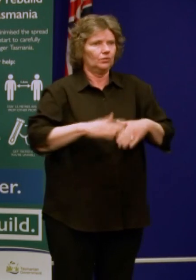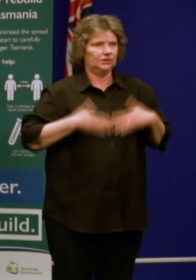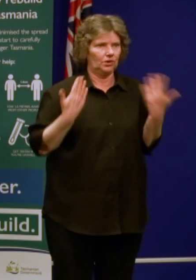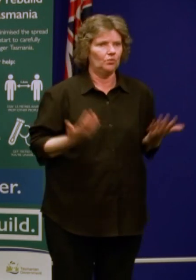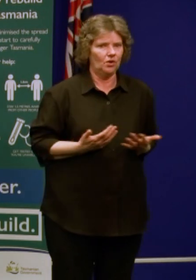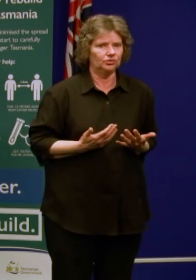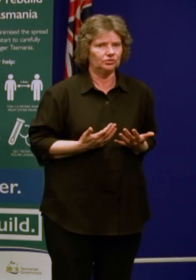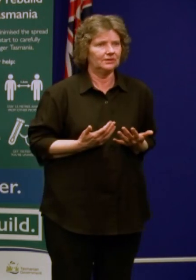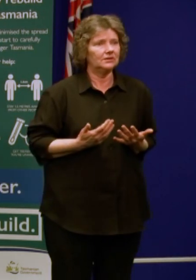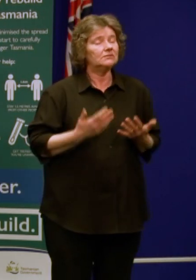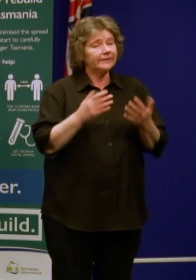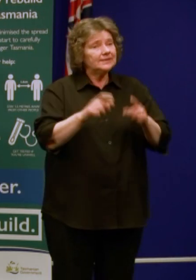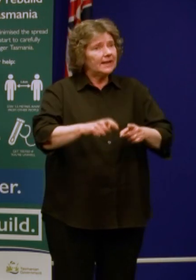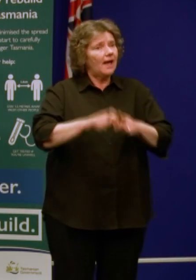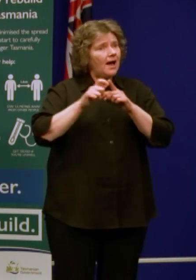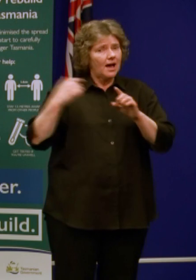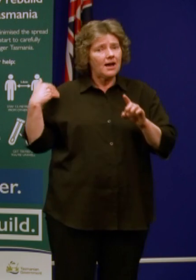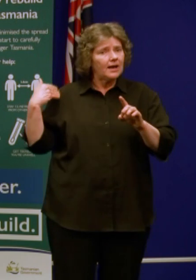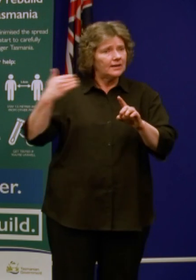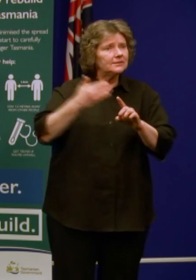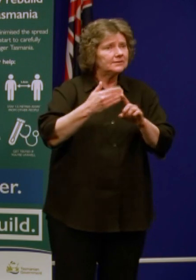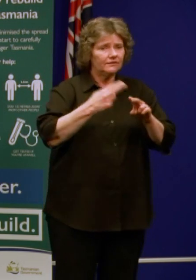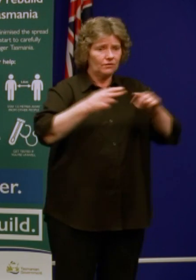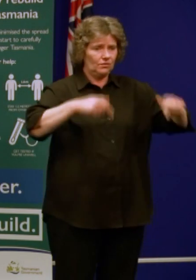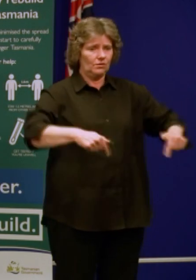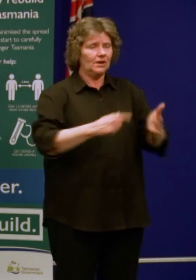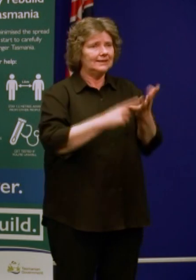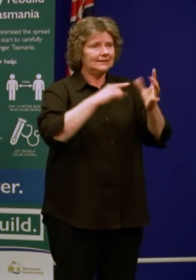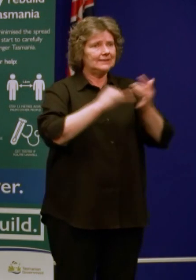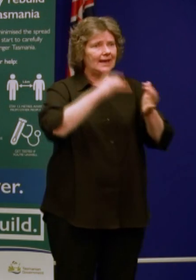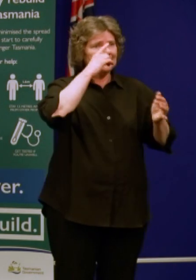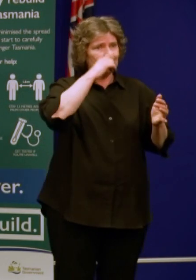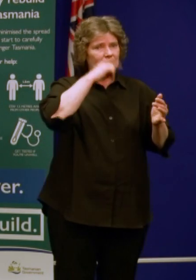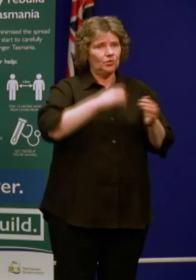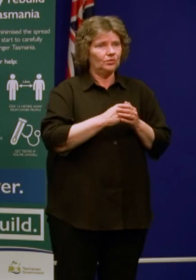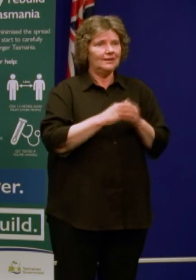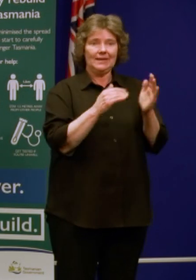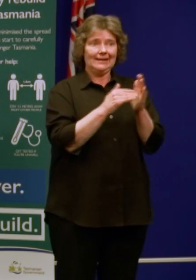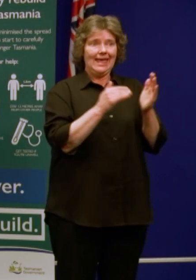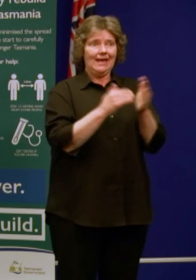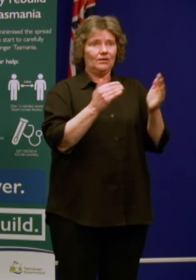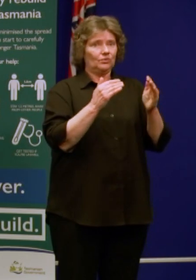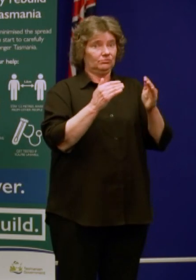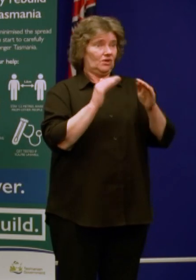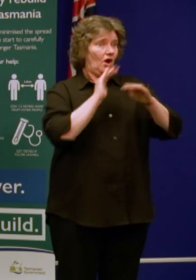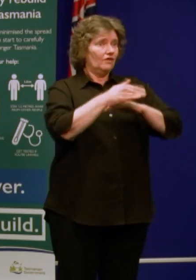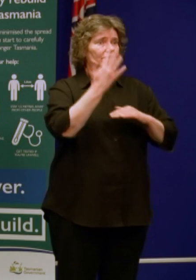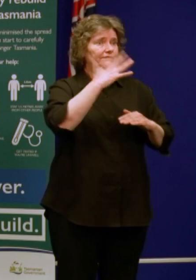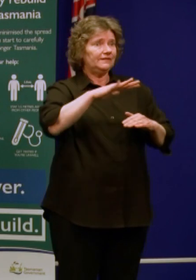and as we stand here today we're now more than 50 days though without a positive case